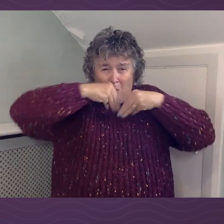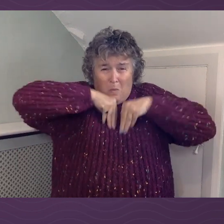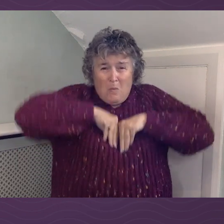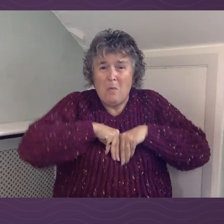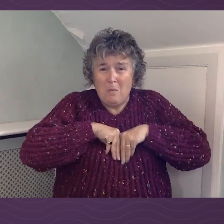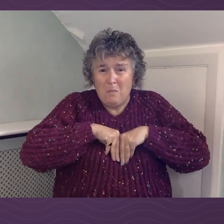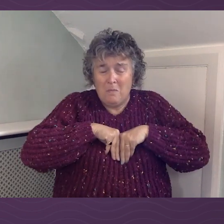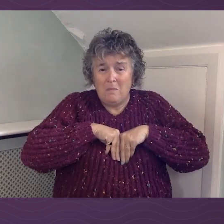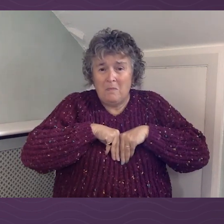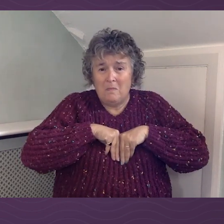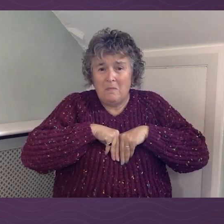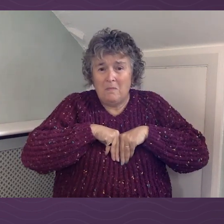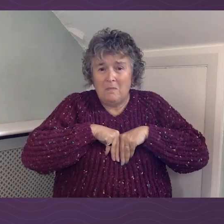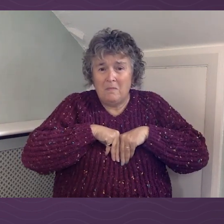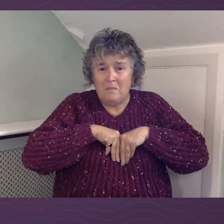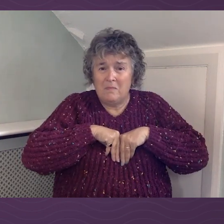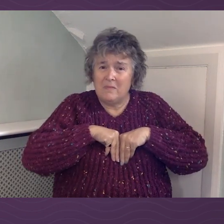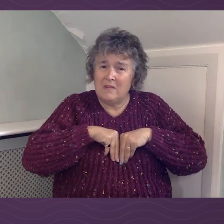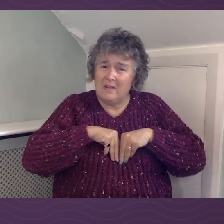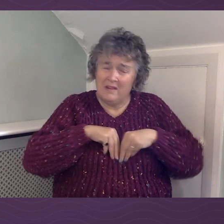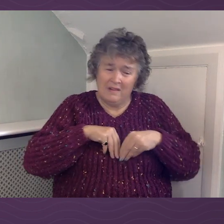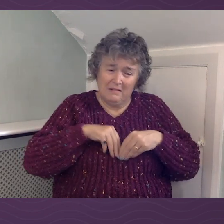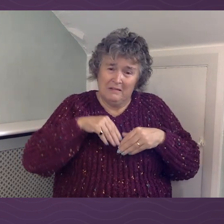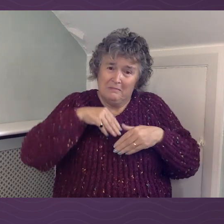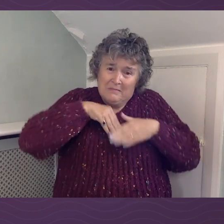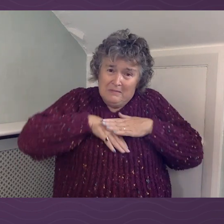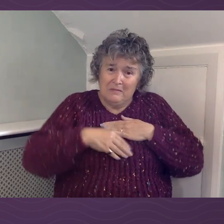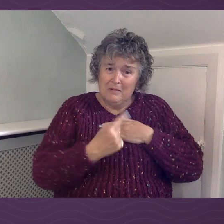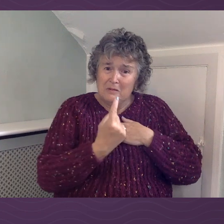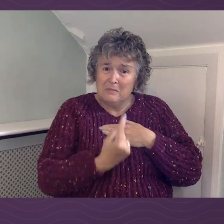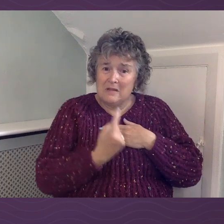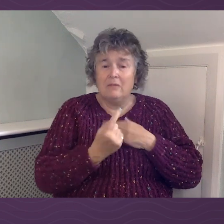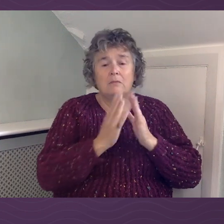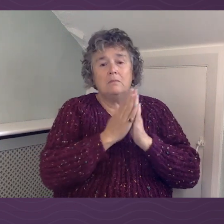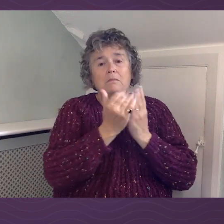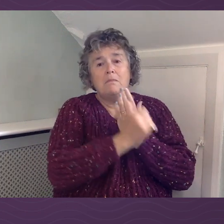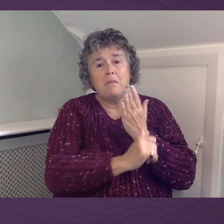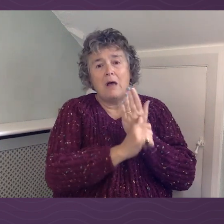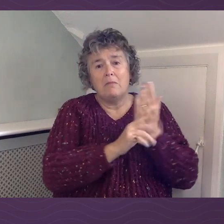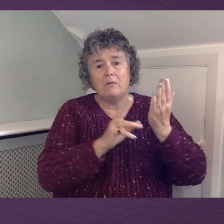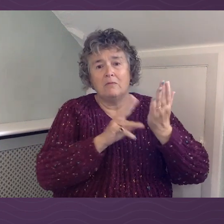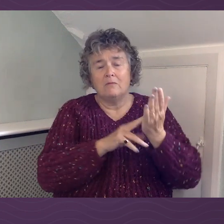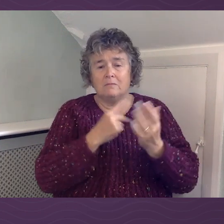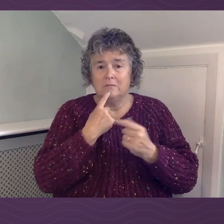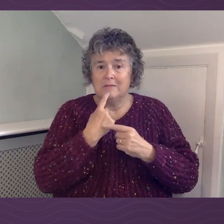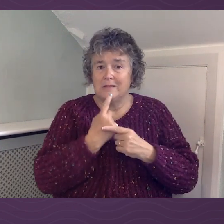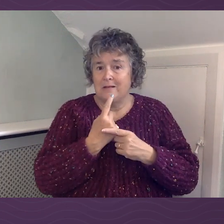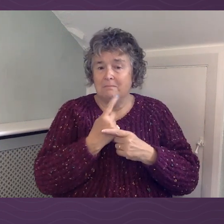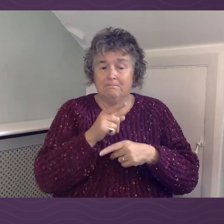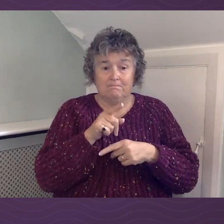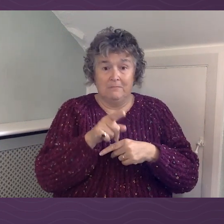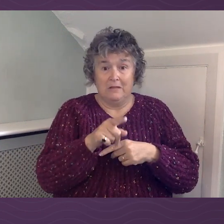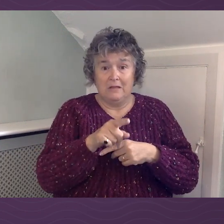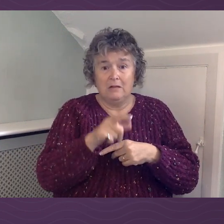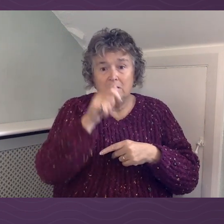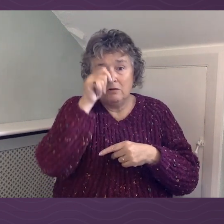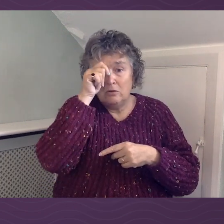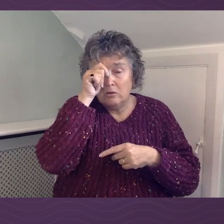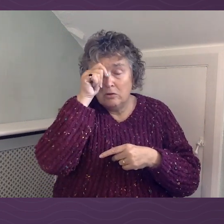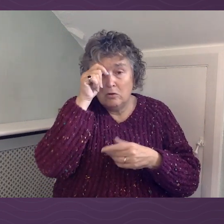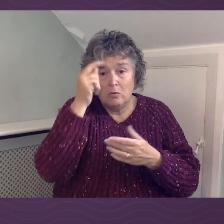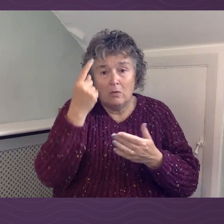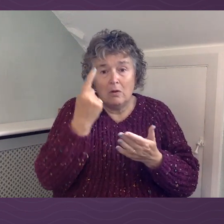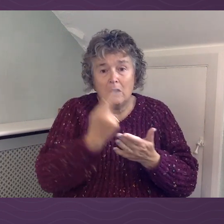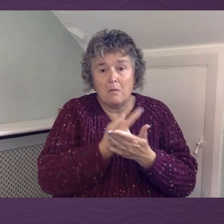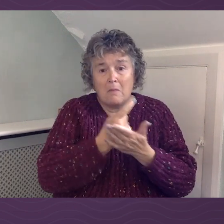into his very being. There's a verse in the Bible that says that he who knew no sin